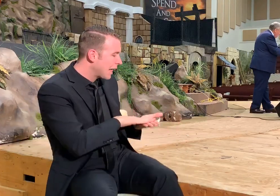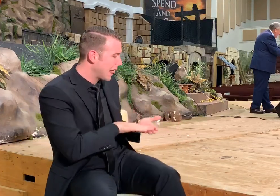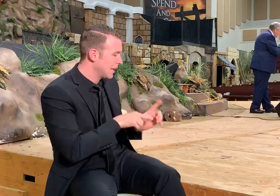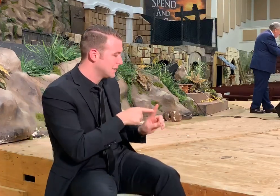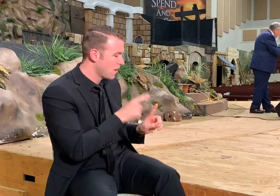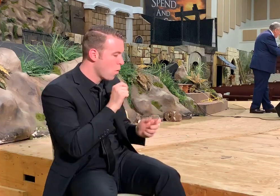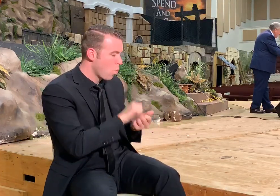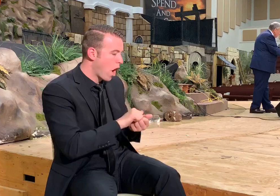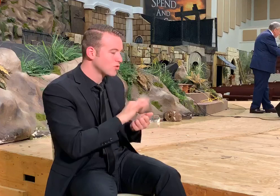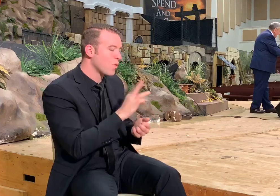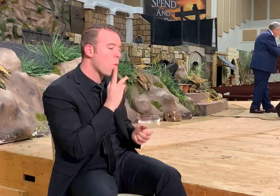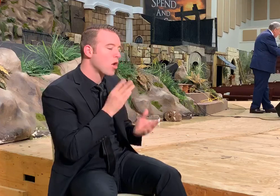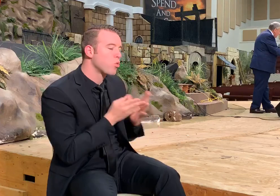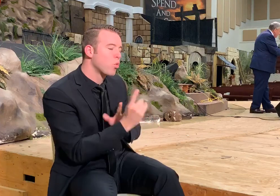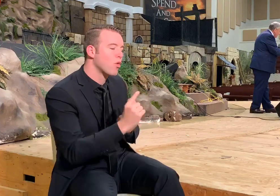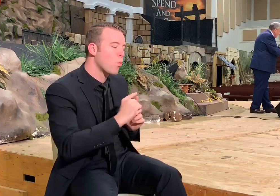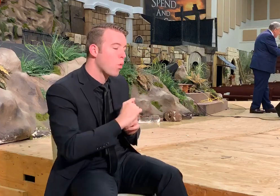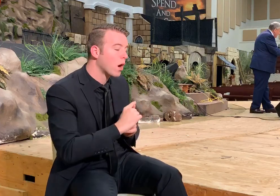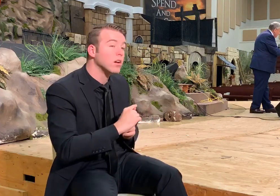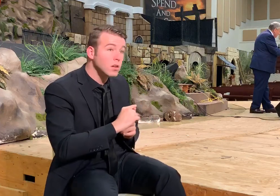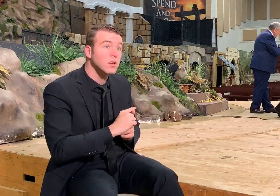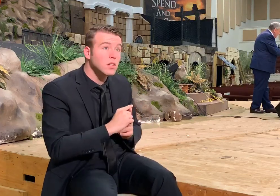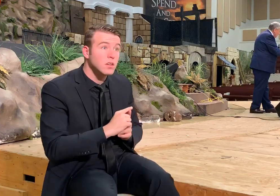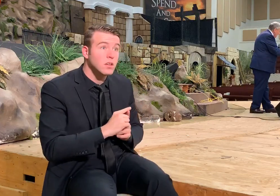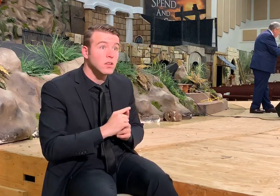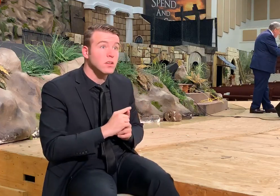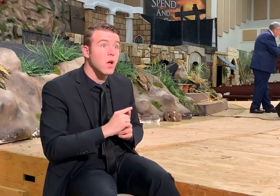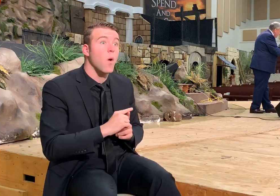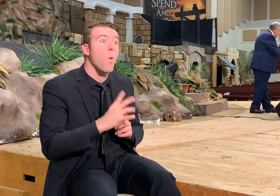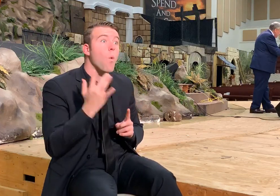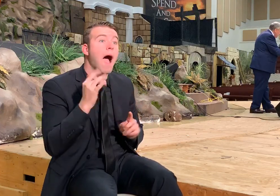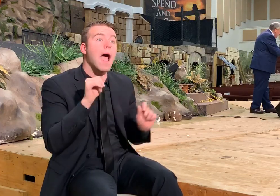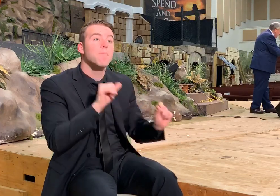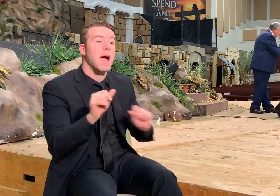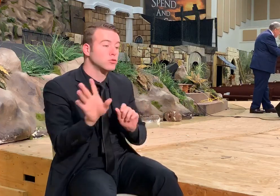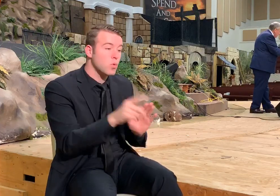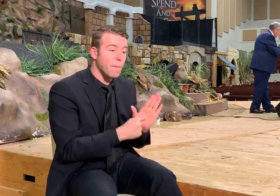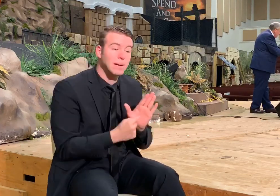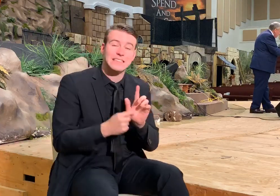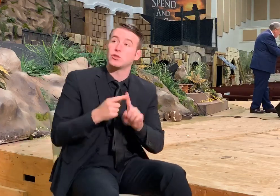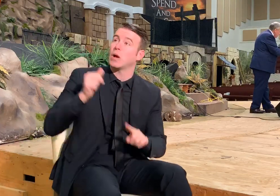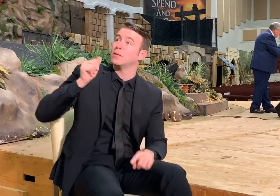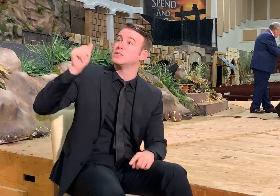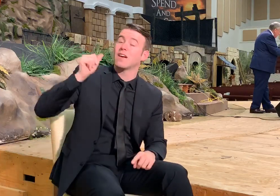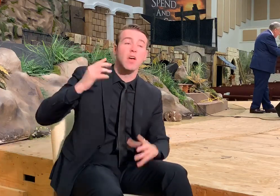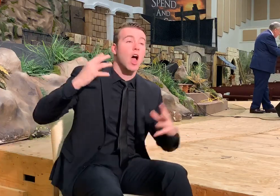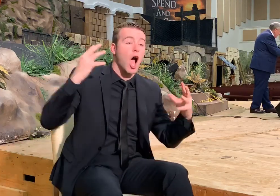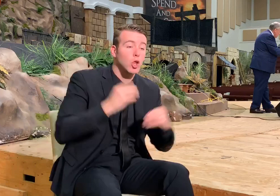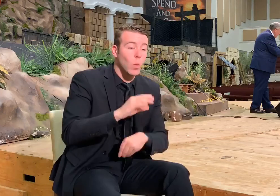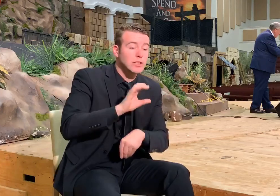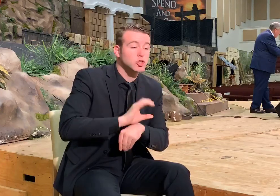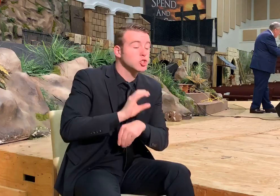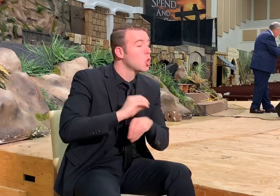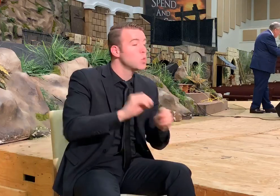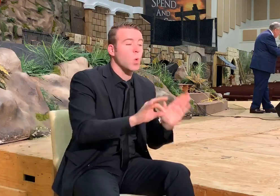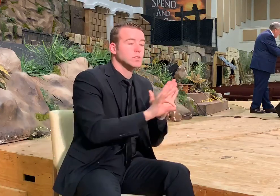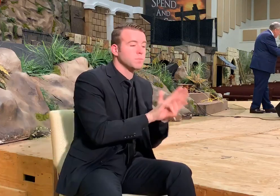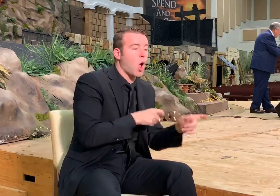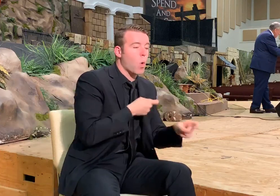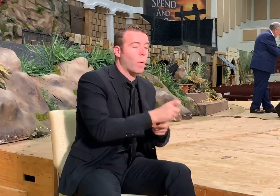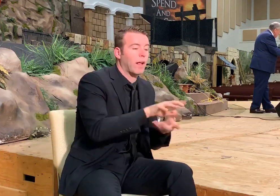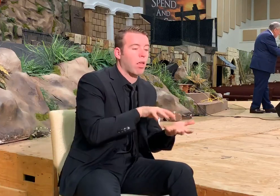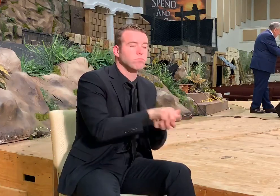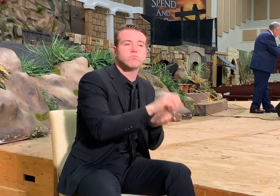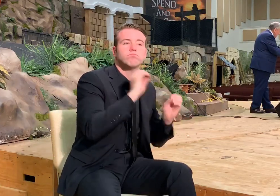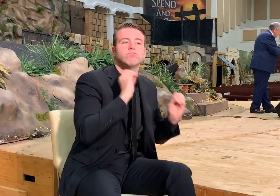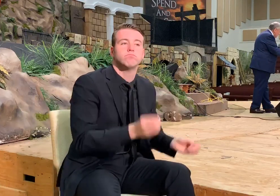washing of water by the word. That he might, it's going to get heavier. That he might present it to himself, a glorious church, not having spot or wrinkle or any